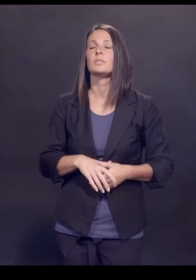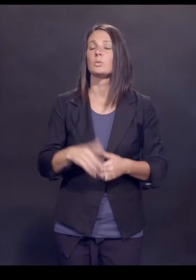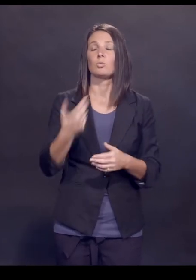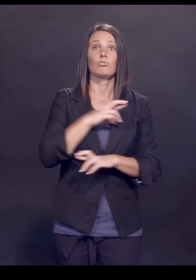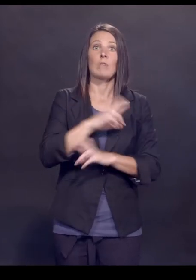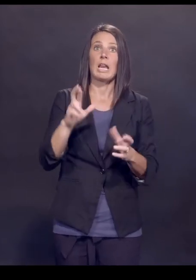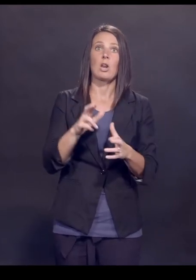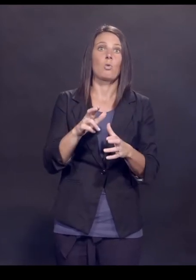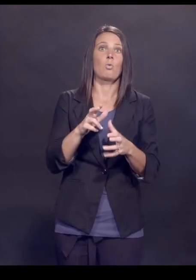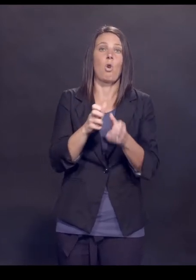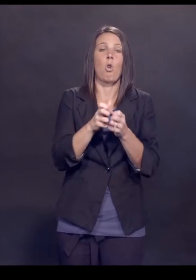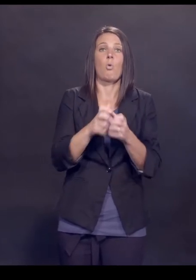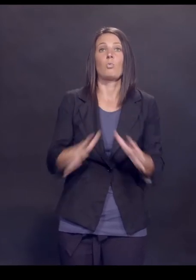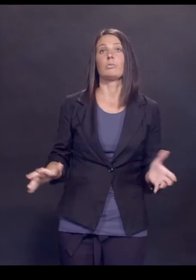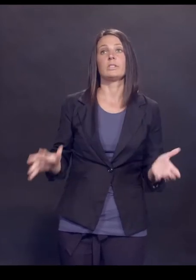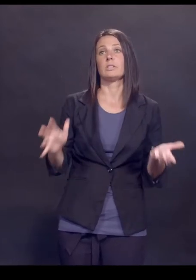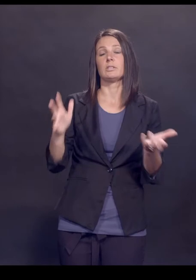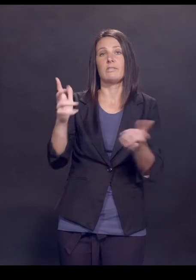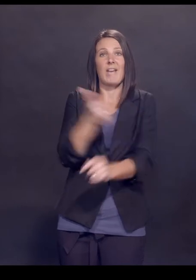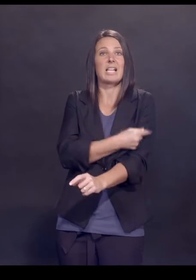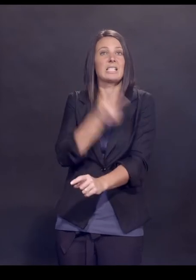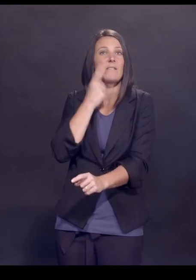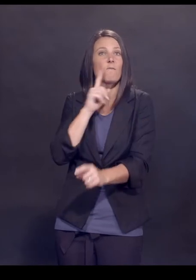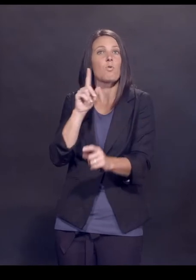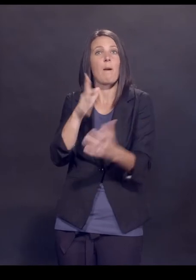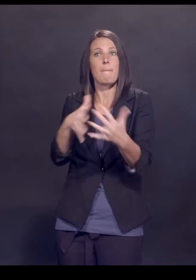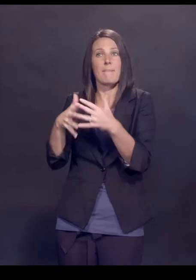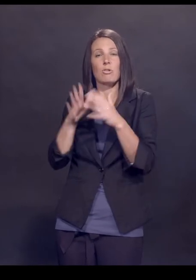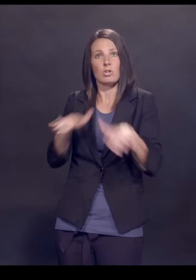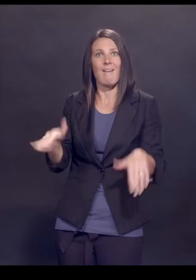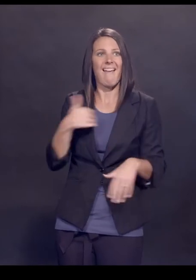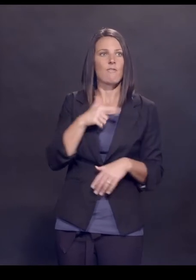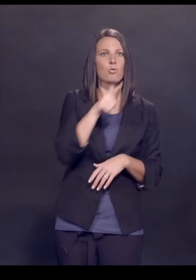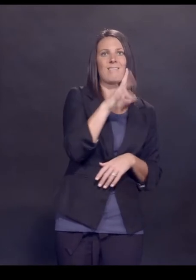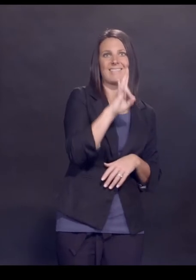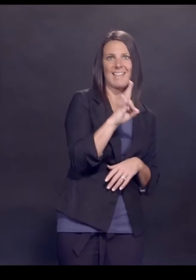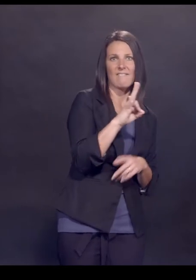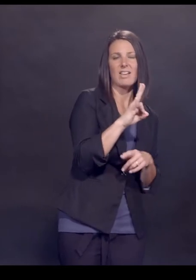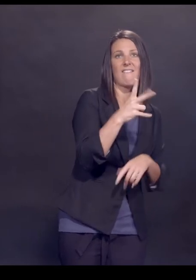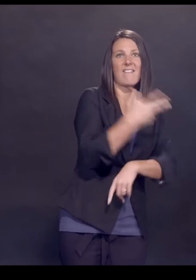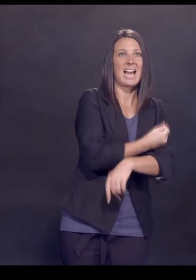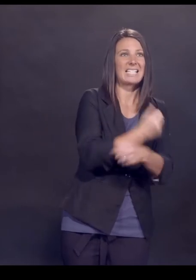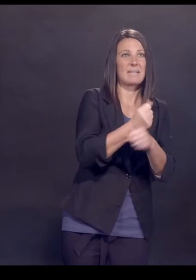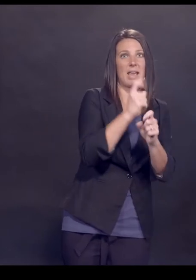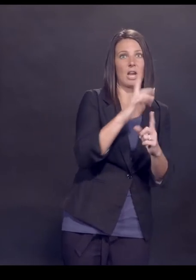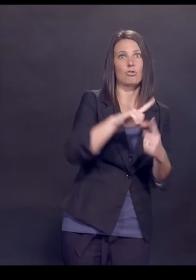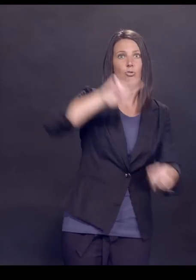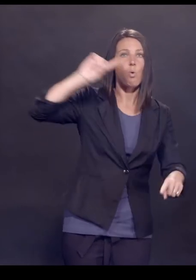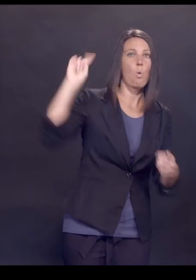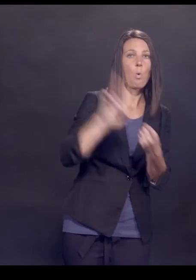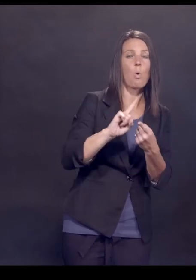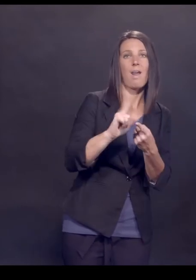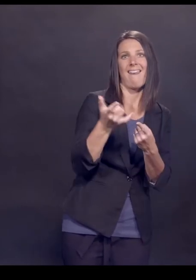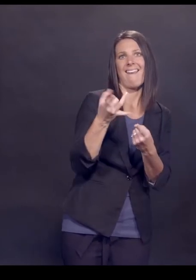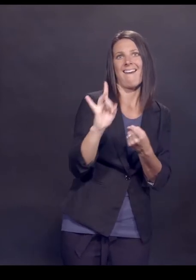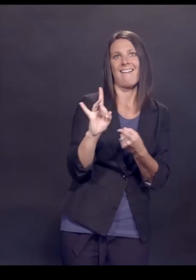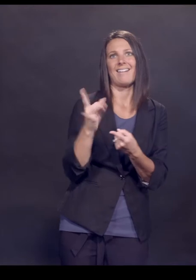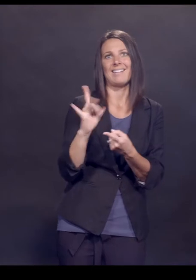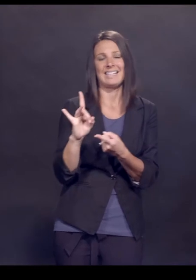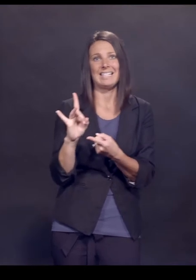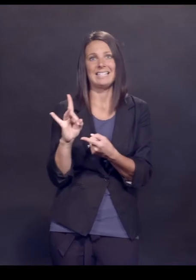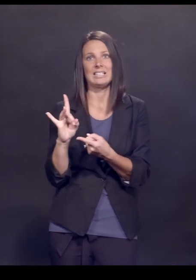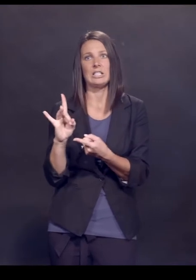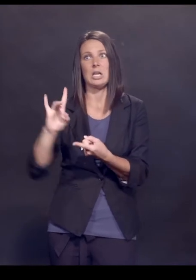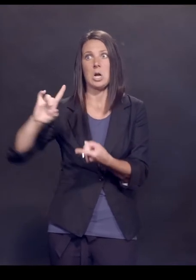lose vaccines for American children. I mean, we went from 27 vaccine makers in 1955 to 18 by 1980 to